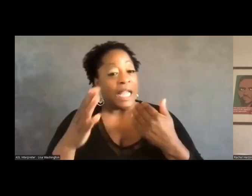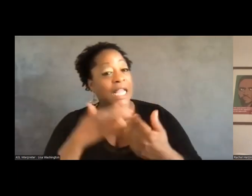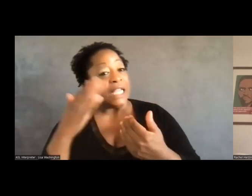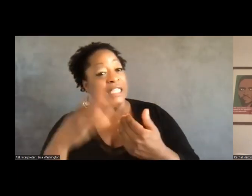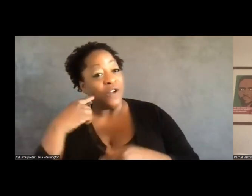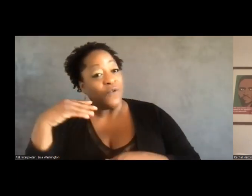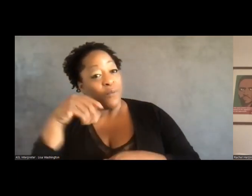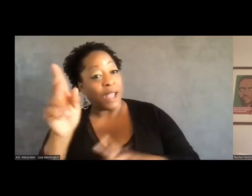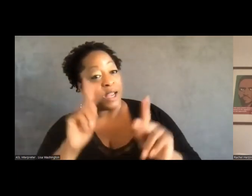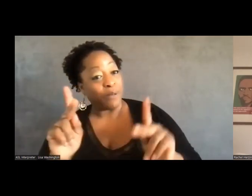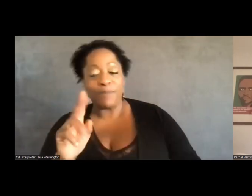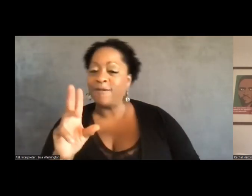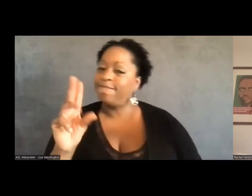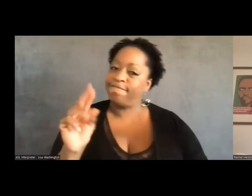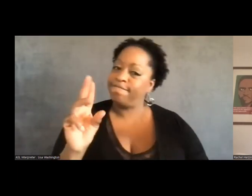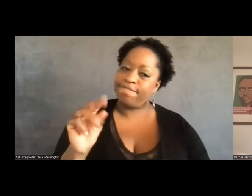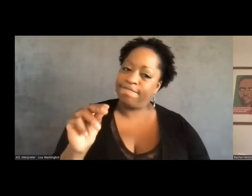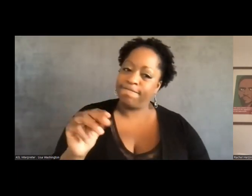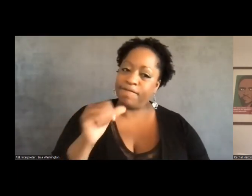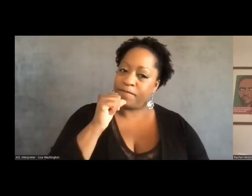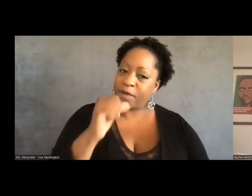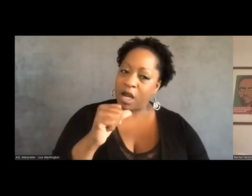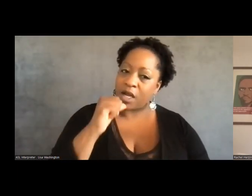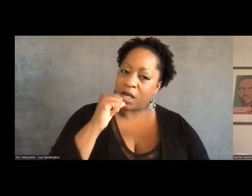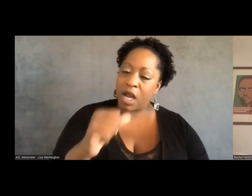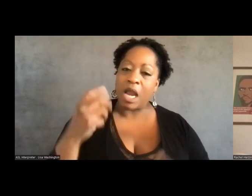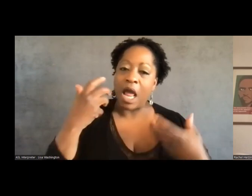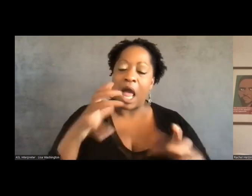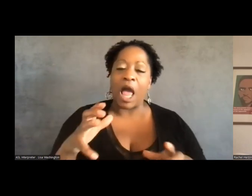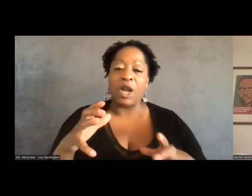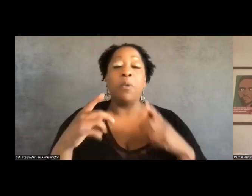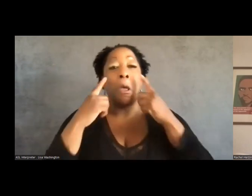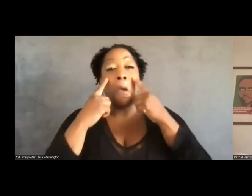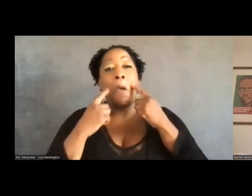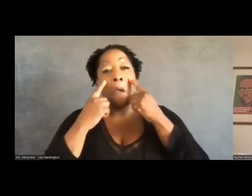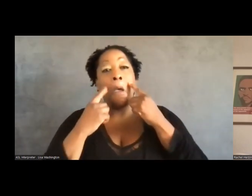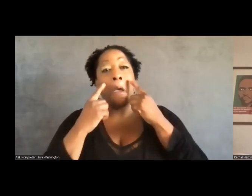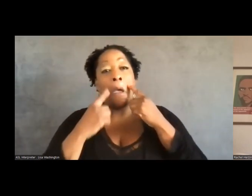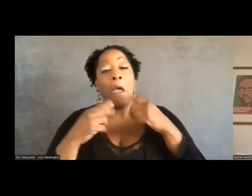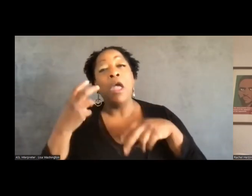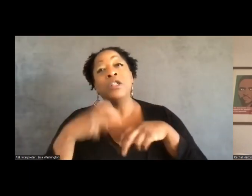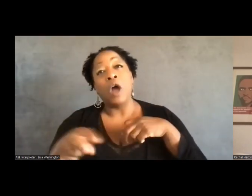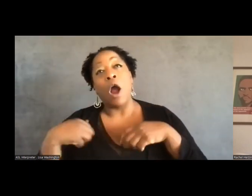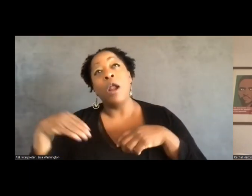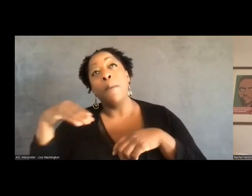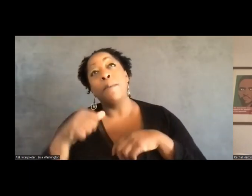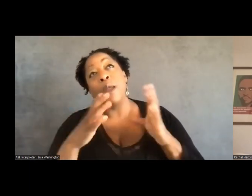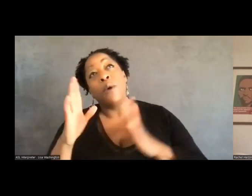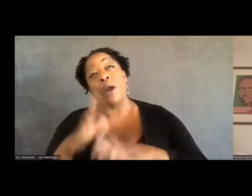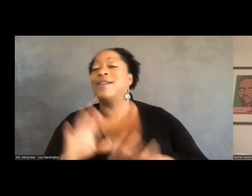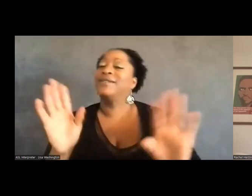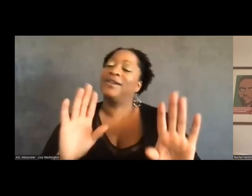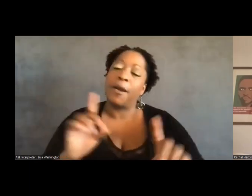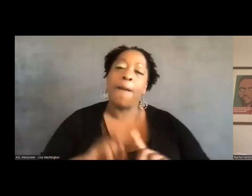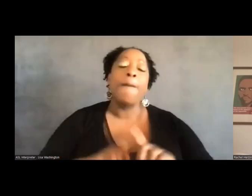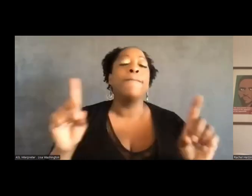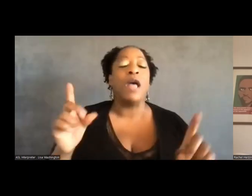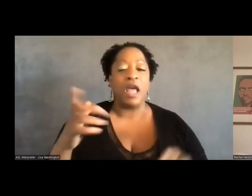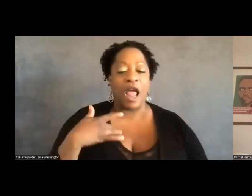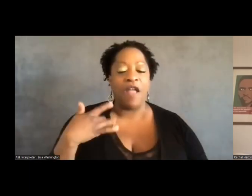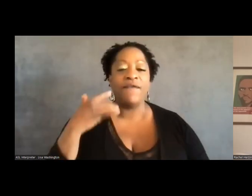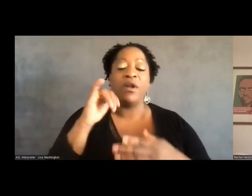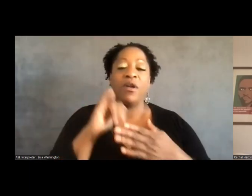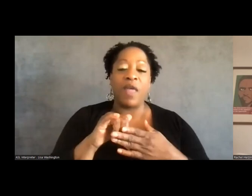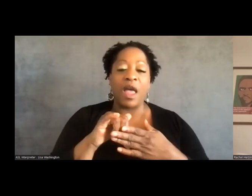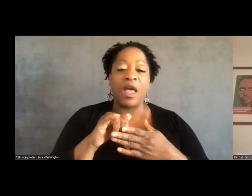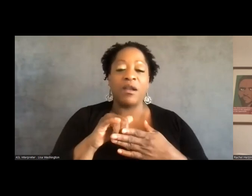people either, right? I don't want to, you know, baby cry about how hard it is to be a paid organizer, but I do think that